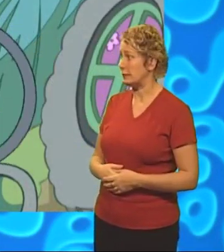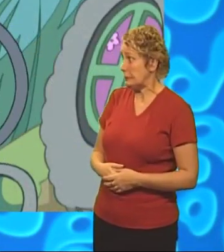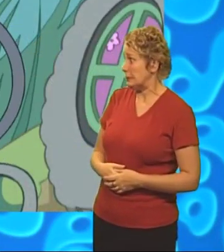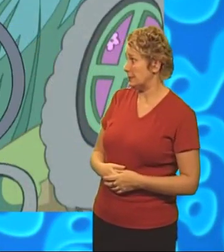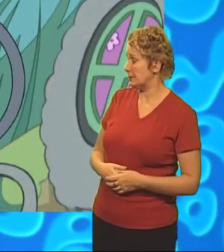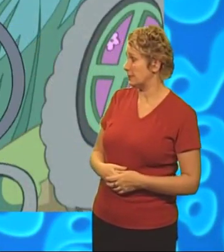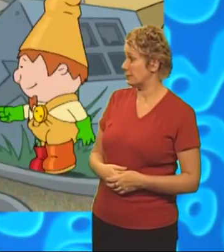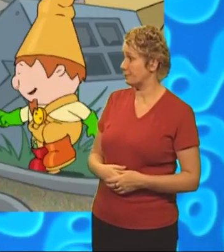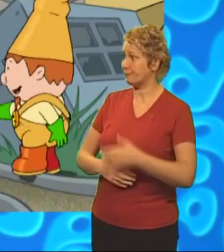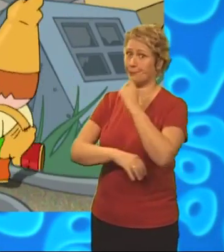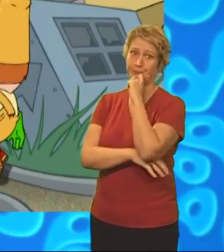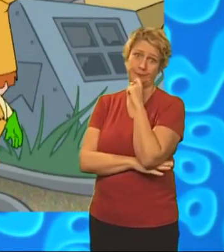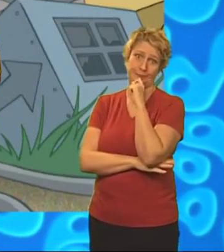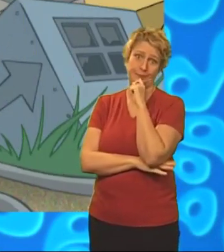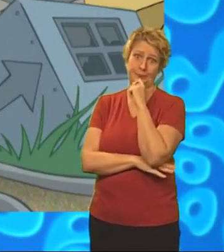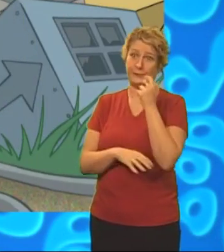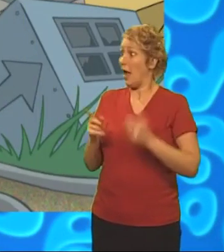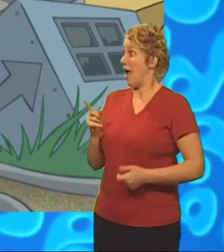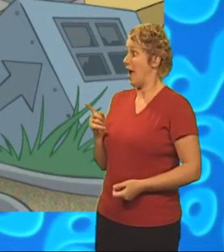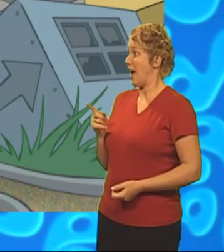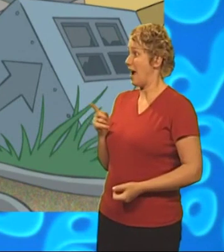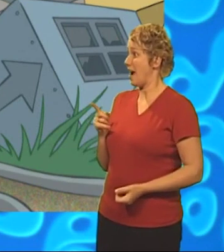Oh, Here it is.